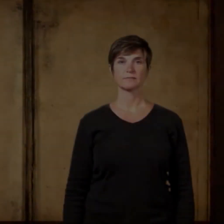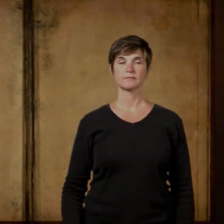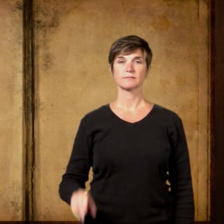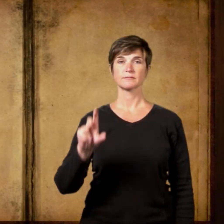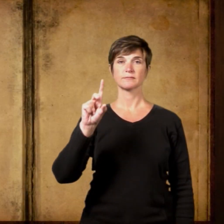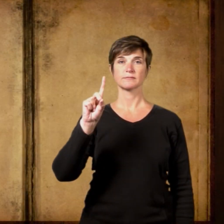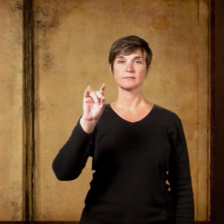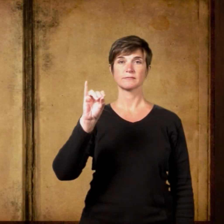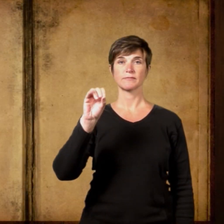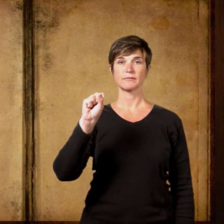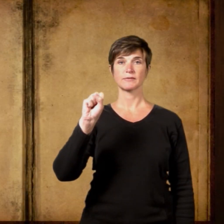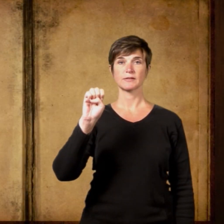disengaged